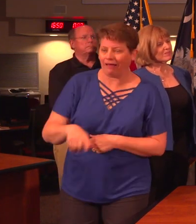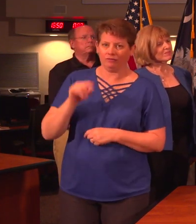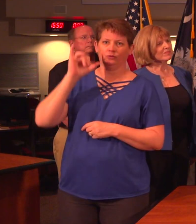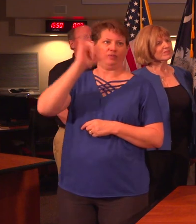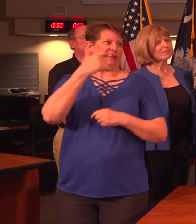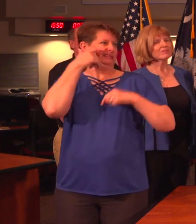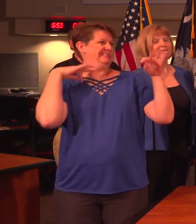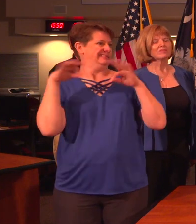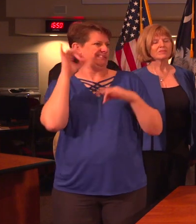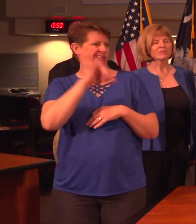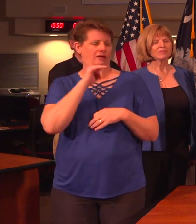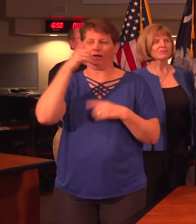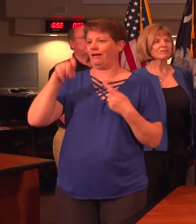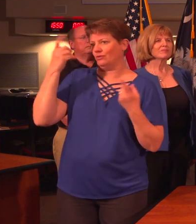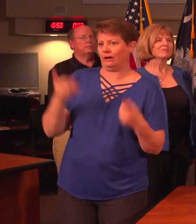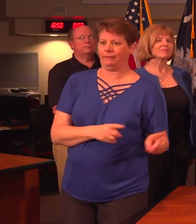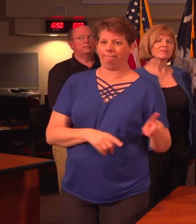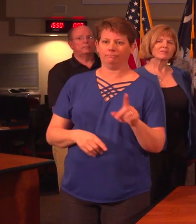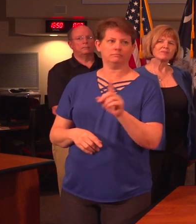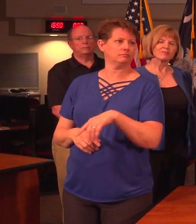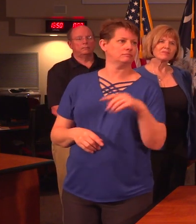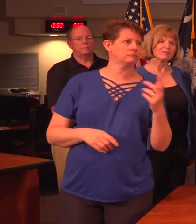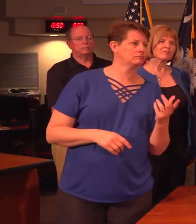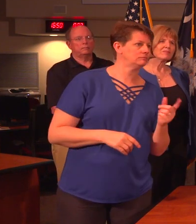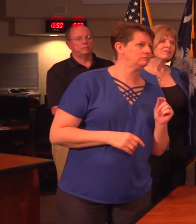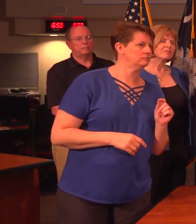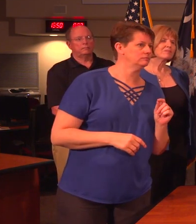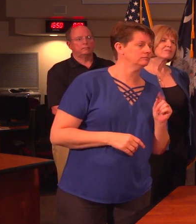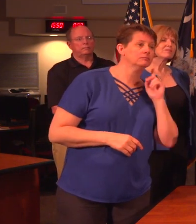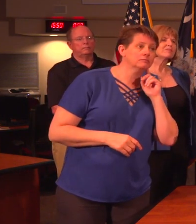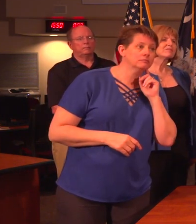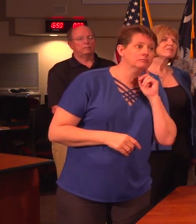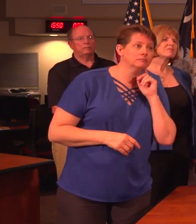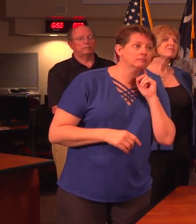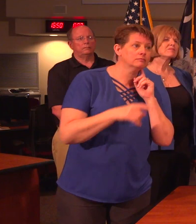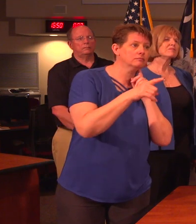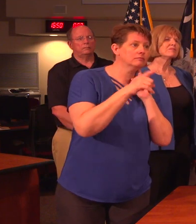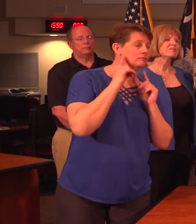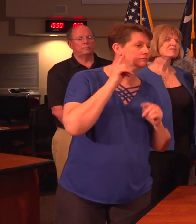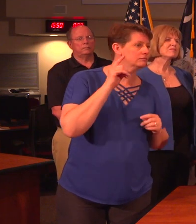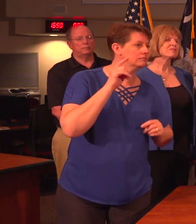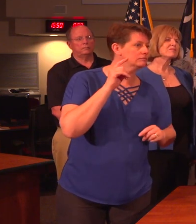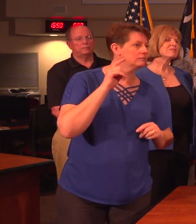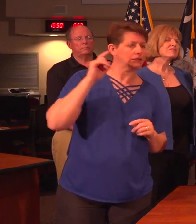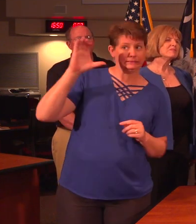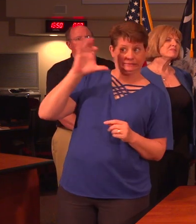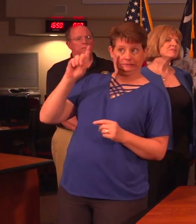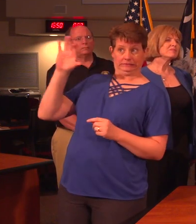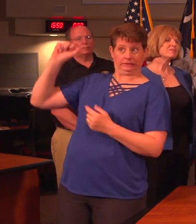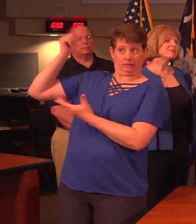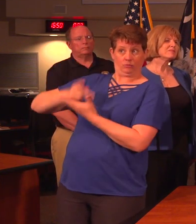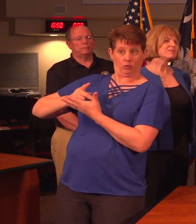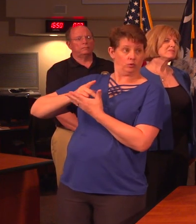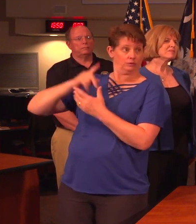point that you just described. Does CDC still need to approve tests or can DHEC approve cases? Say Does CDC still